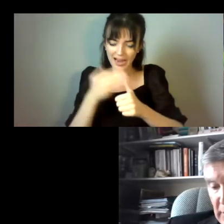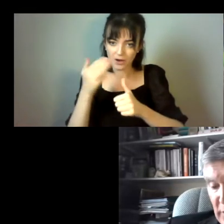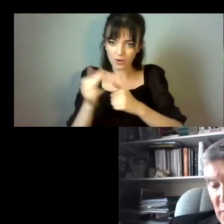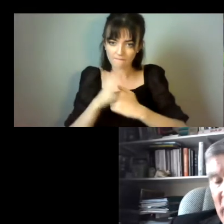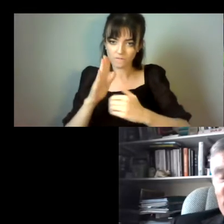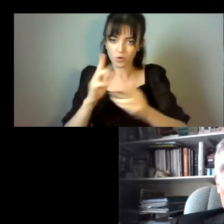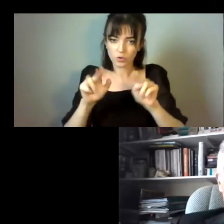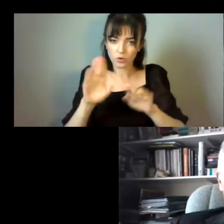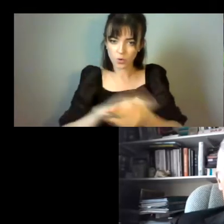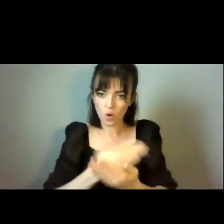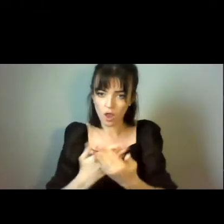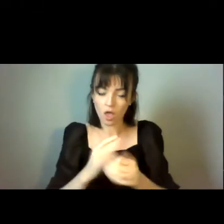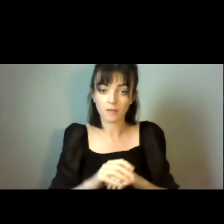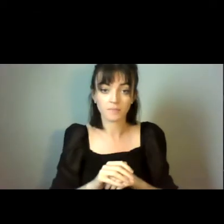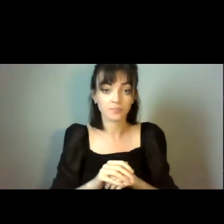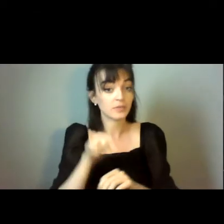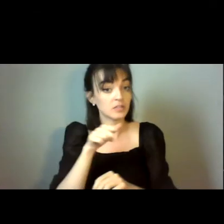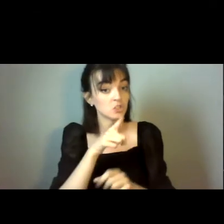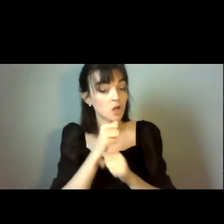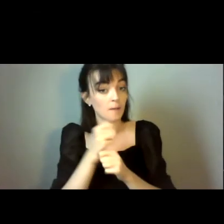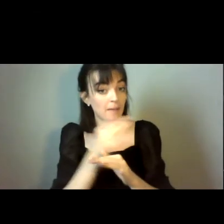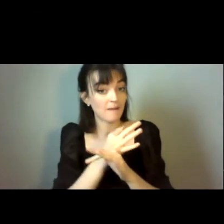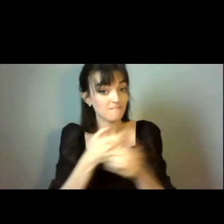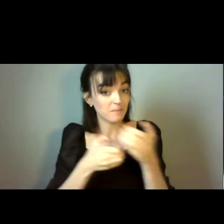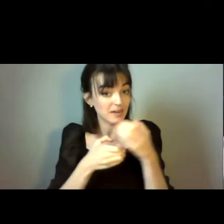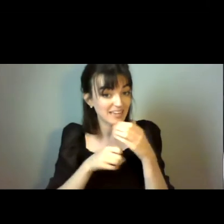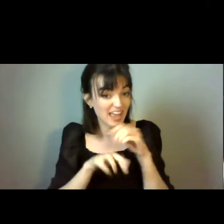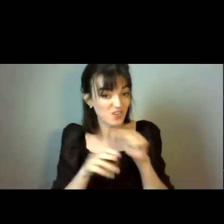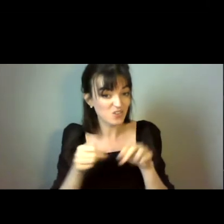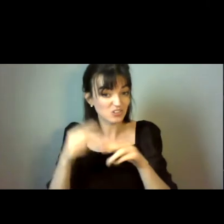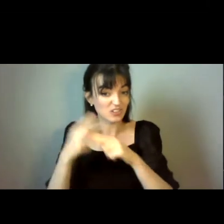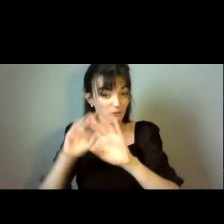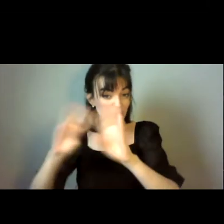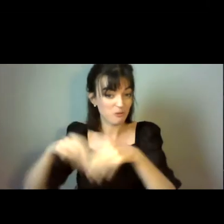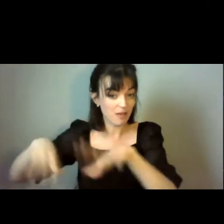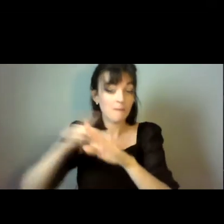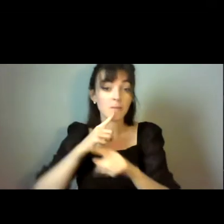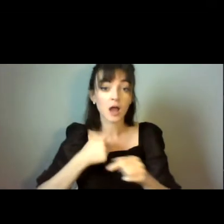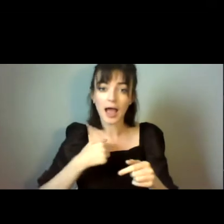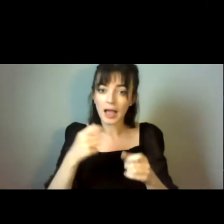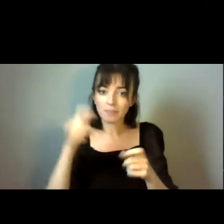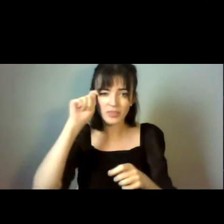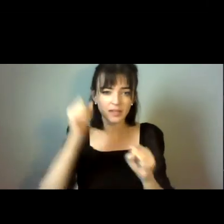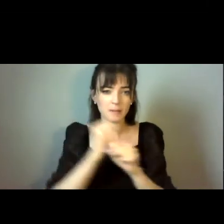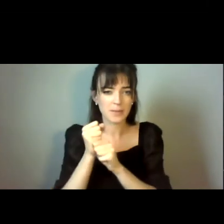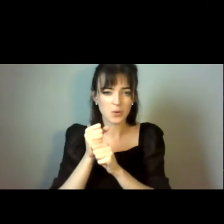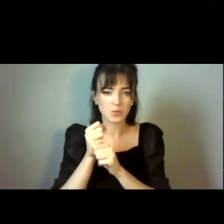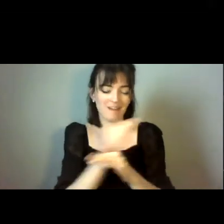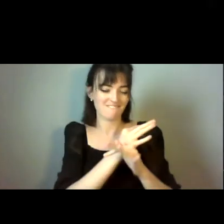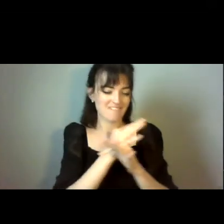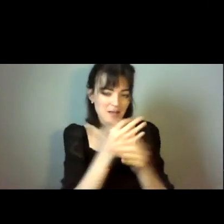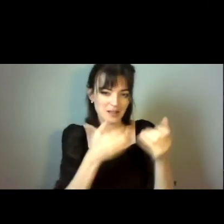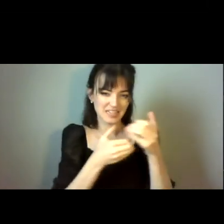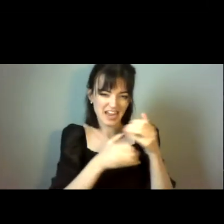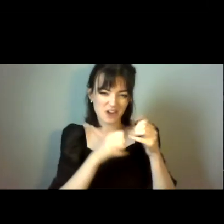Well, now you're talking about family carers out in population, whereas I'm partly thinking about family carers as an organization. I mean, it echoes what I